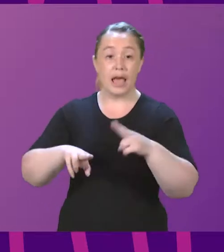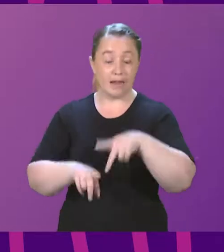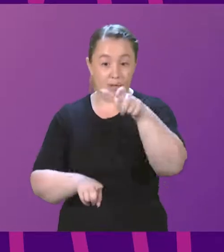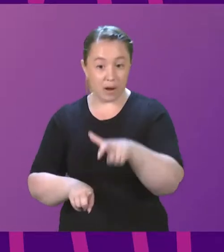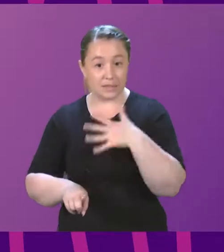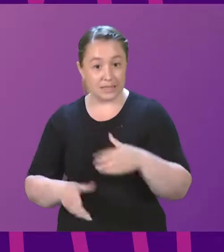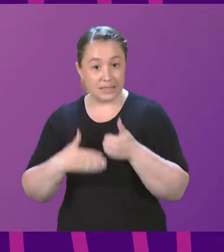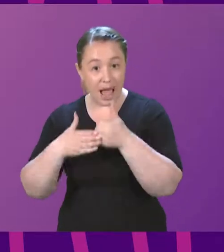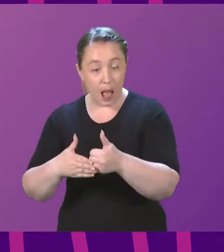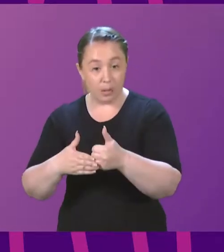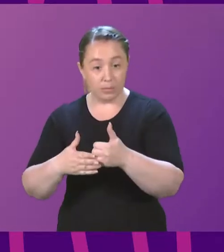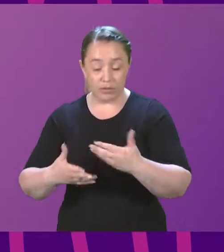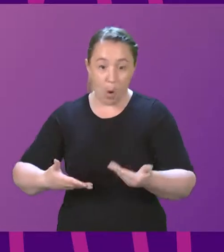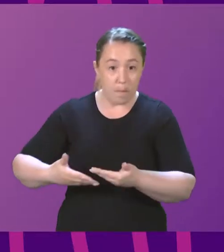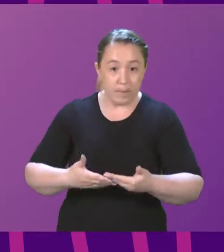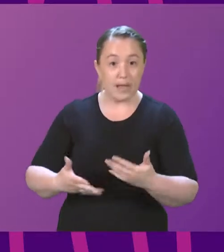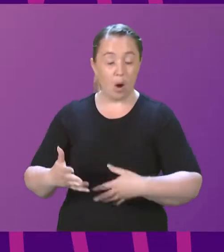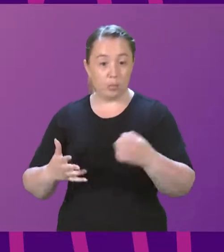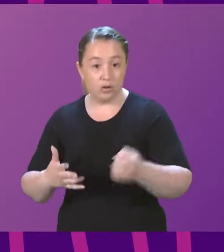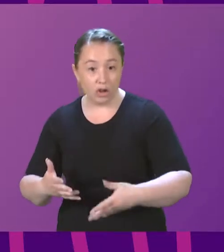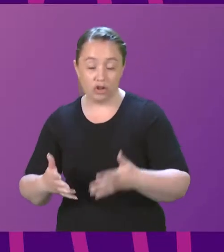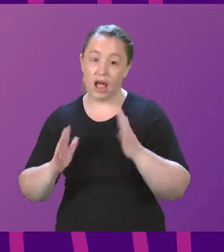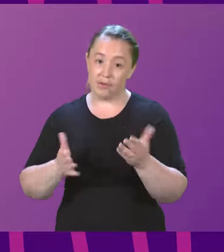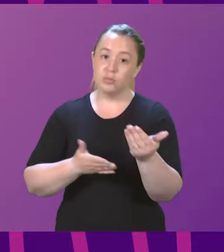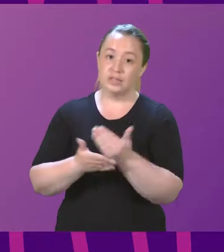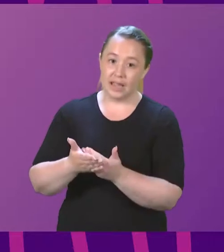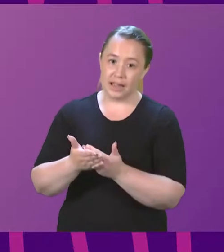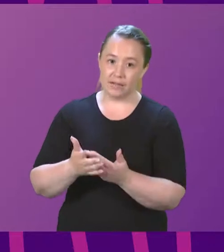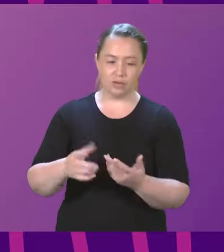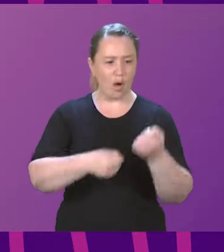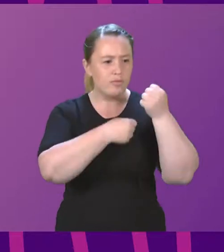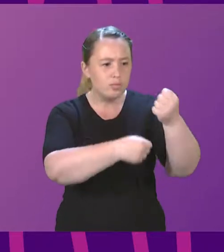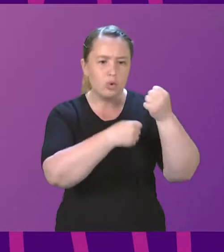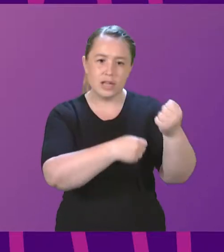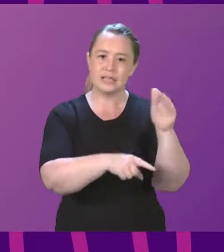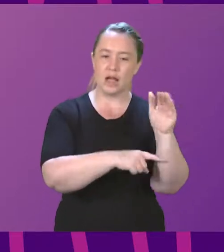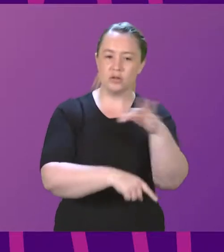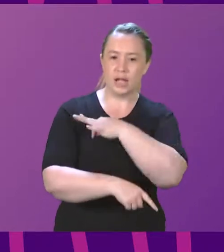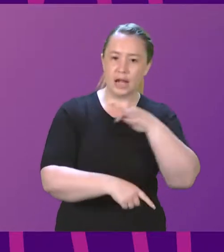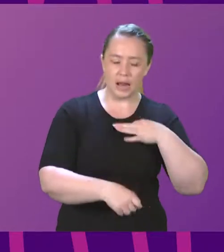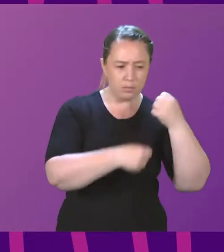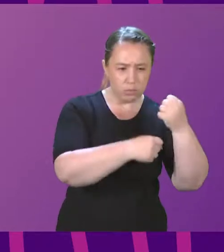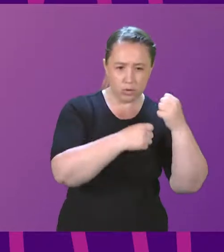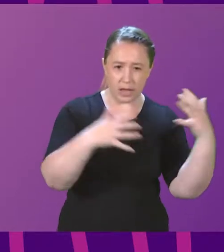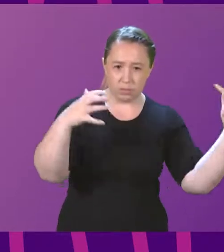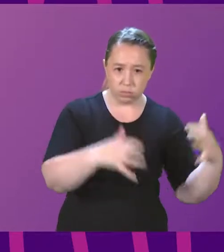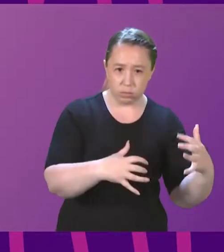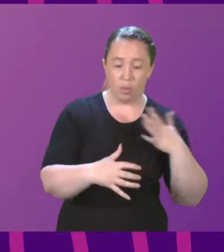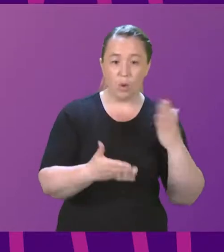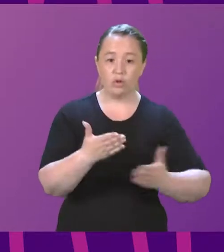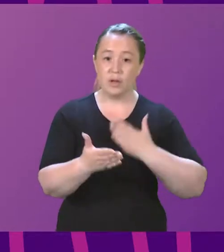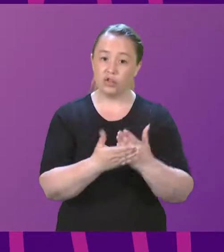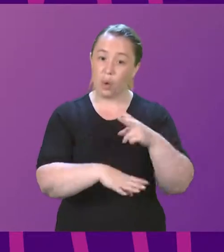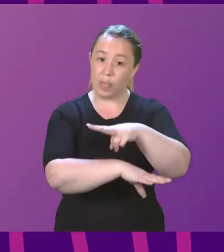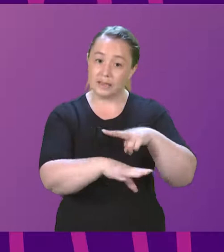How can the Government ensure that people affected by protests outside of clinics, including staff and patients, receive any emotional support they